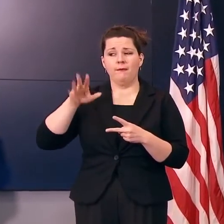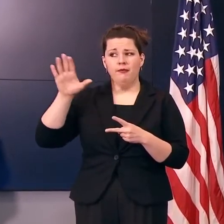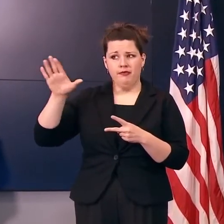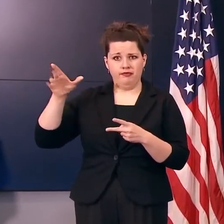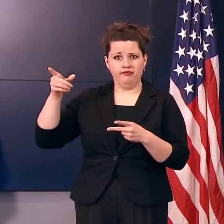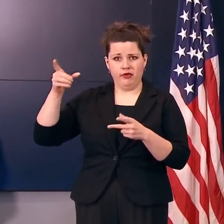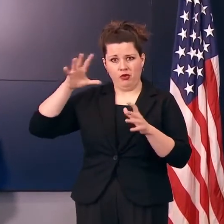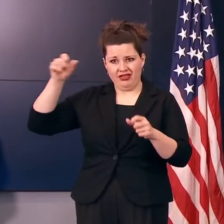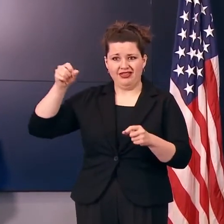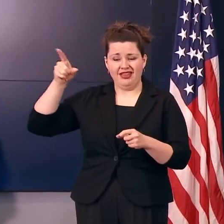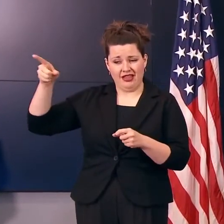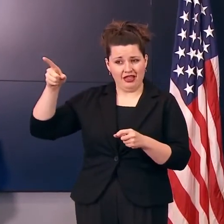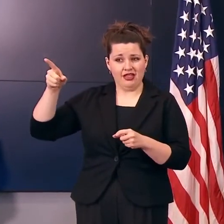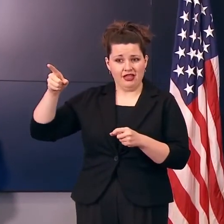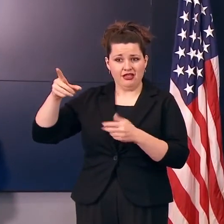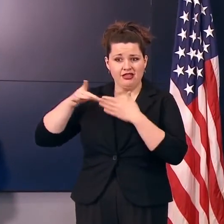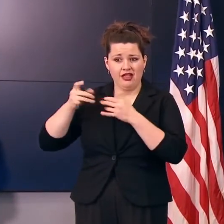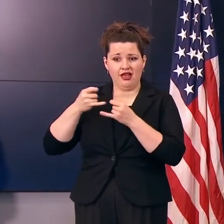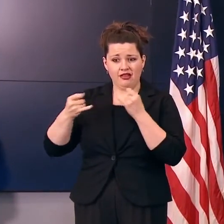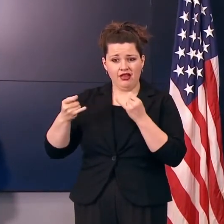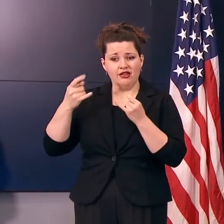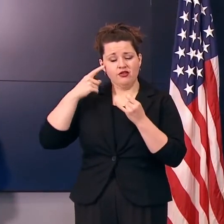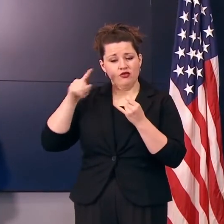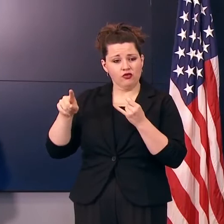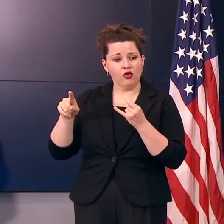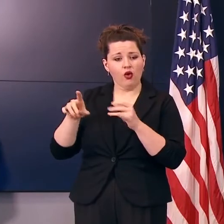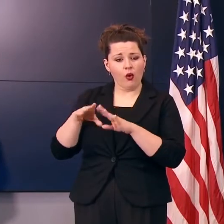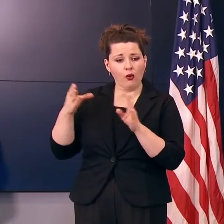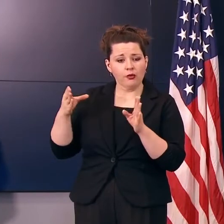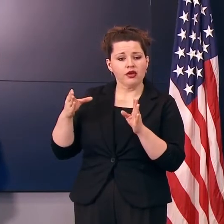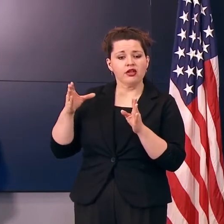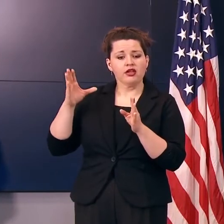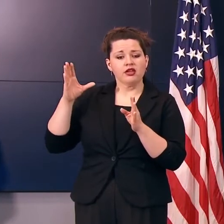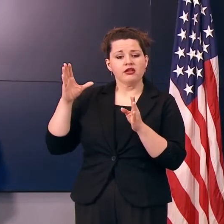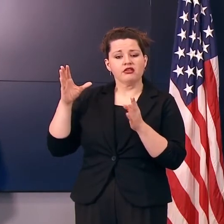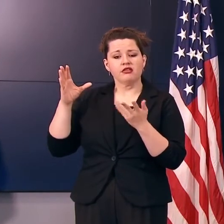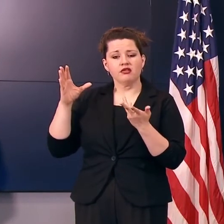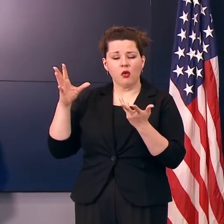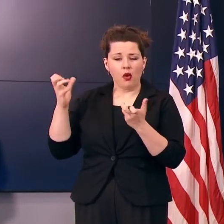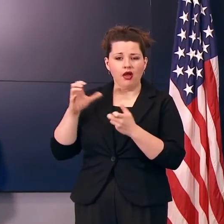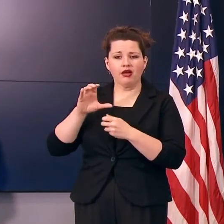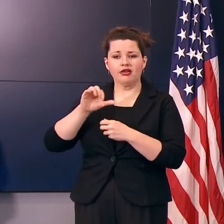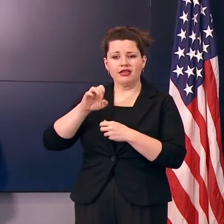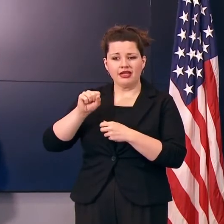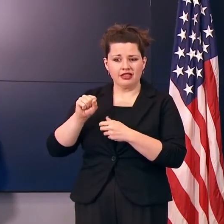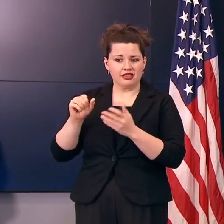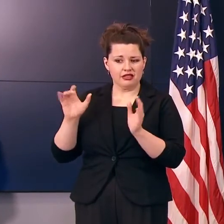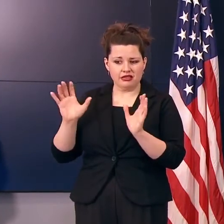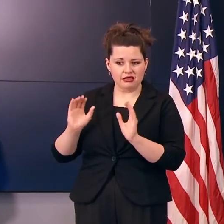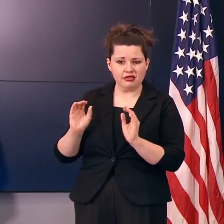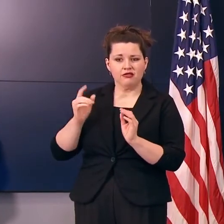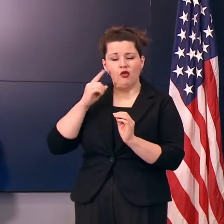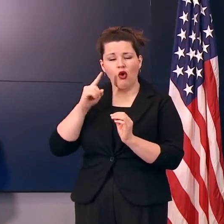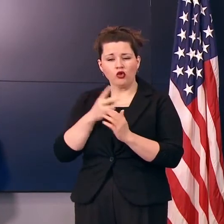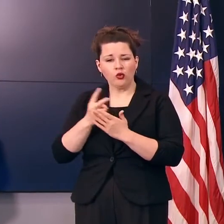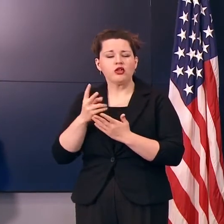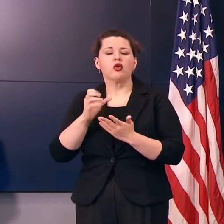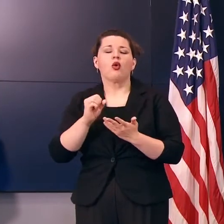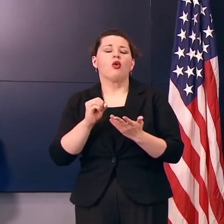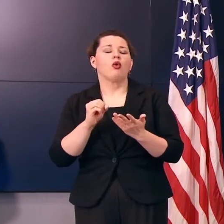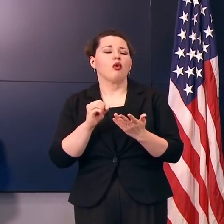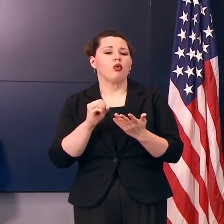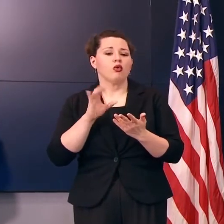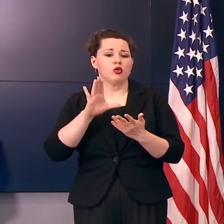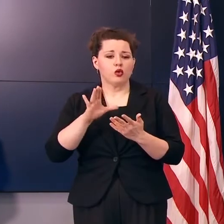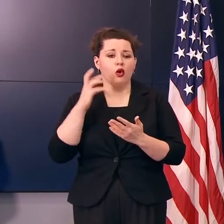reopening is a downward trajectory of cases for about two weeks. So in terms of your rationale for